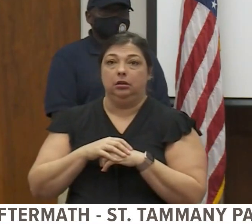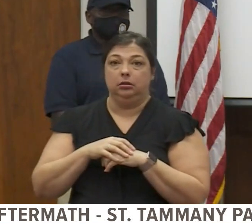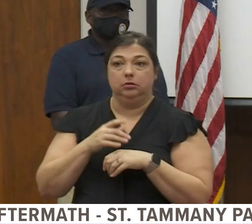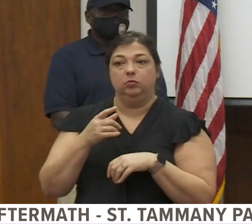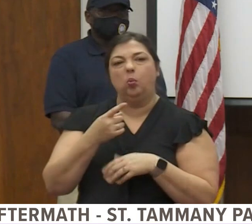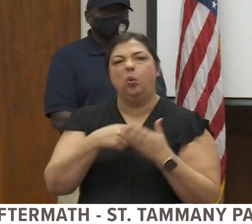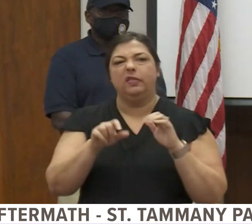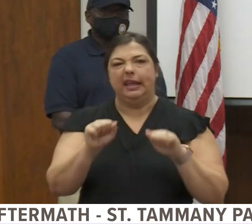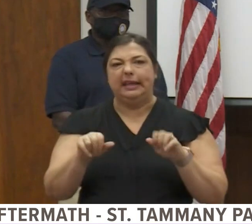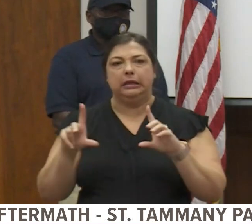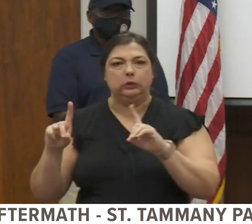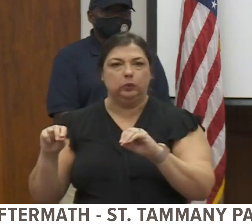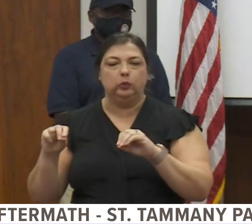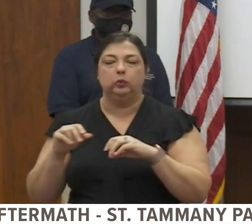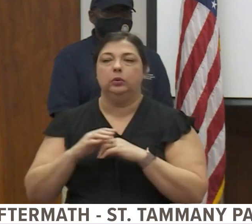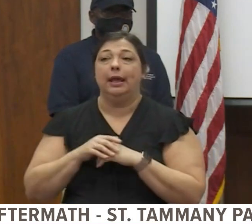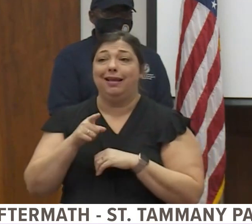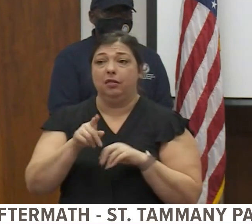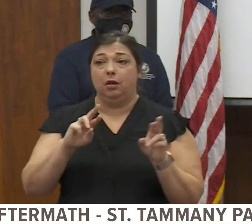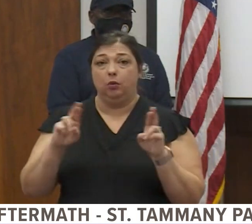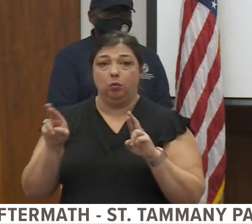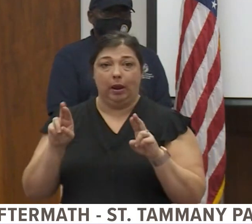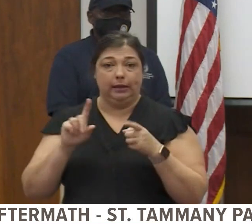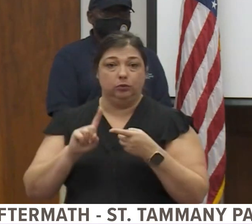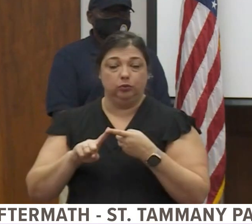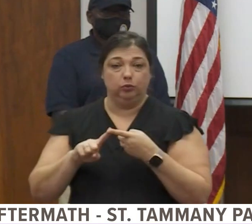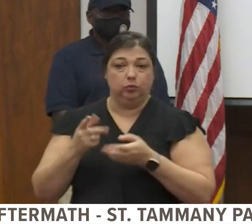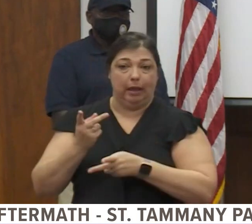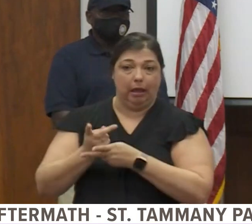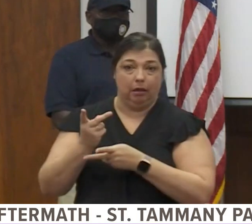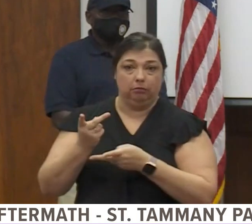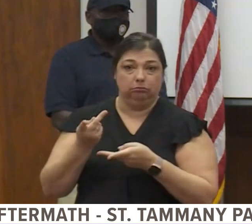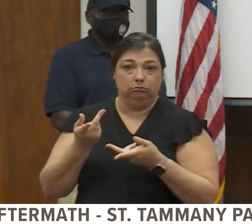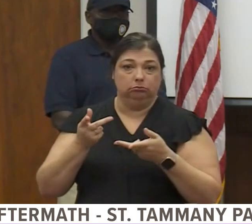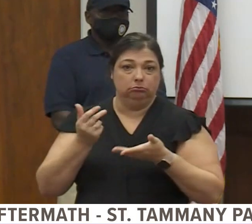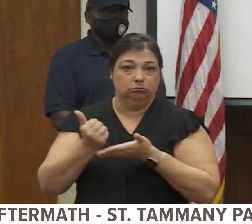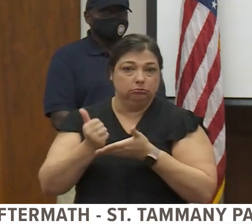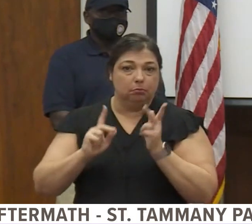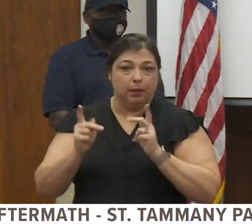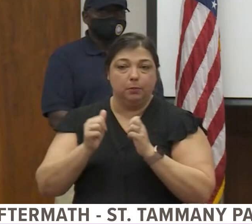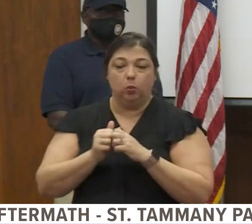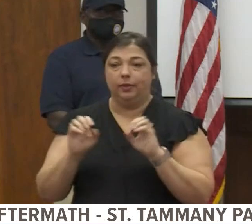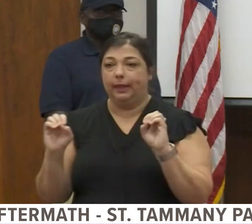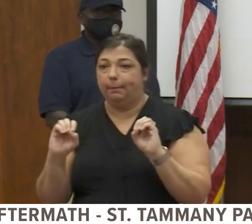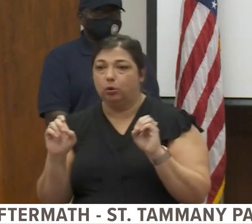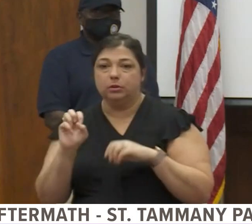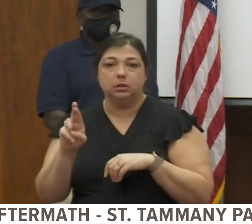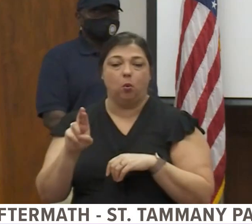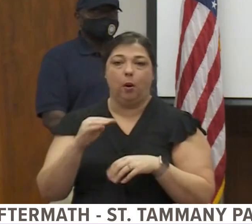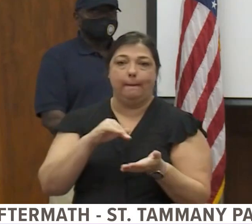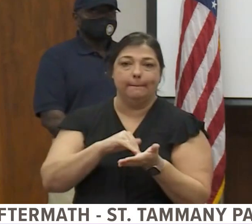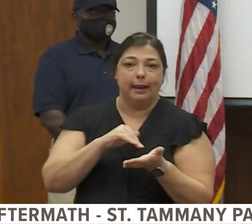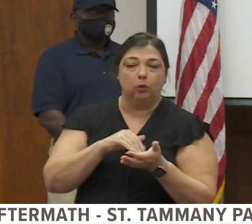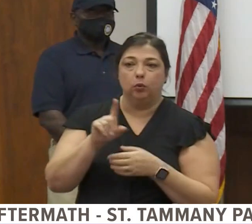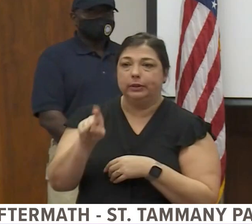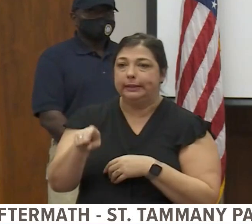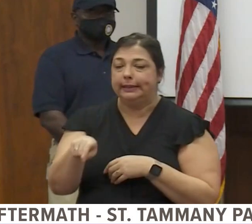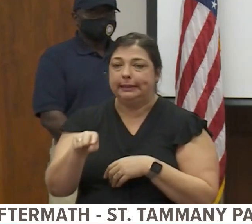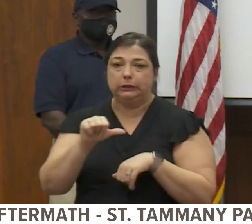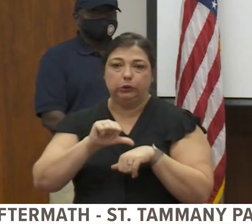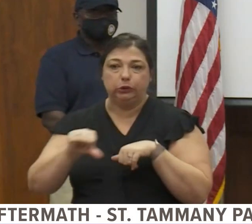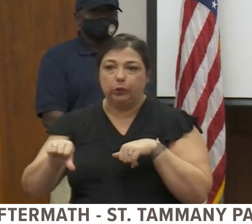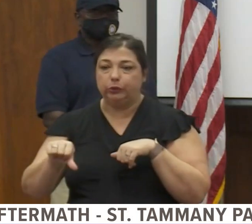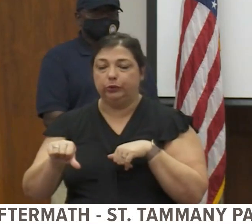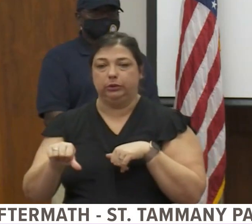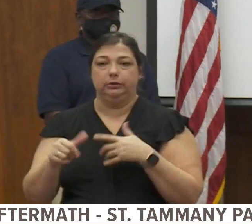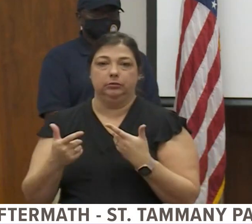they can. And they're ready to serve those that need medical attention, whether it be emergency or surgeries that